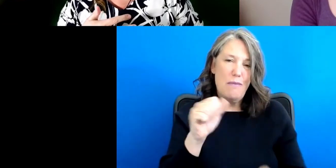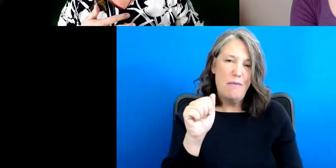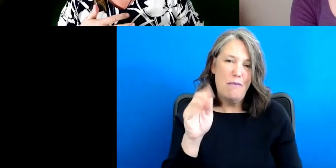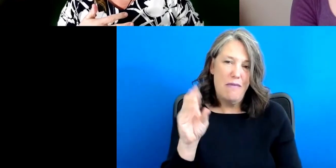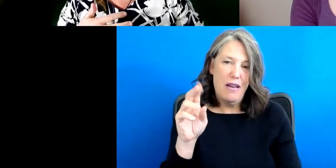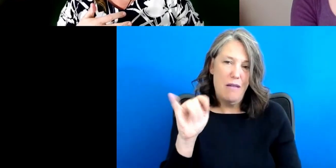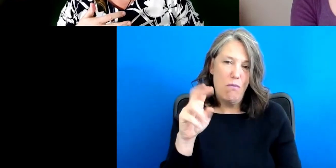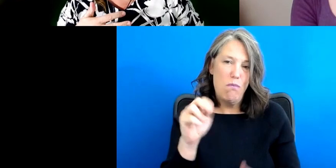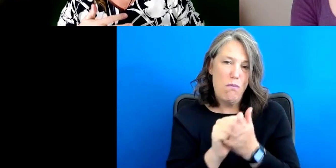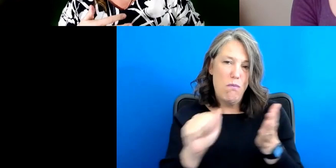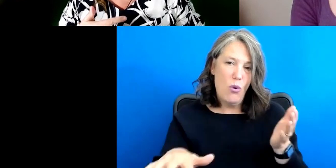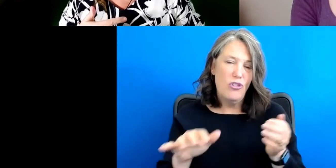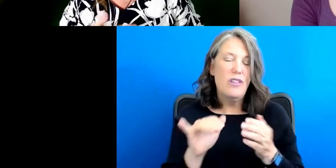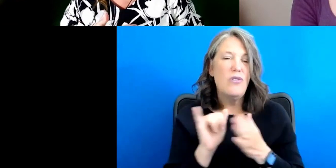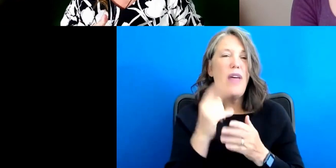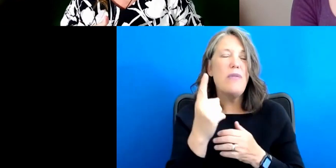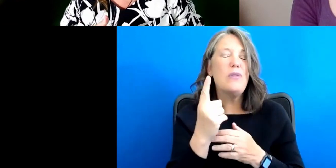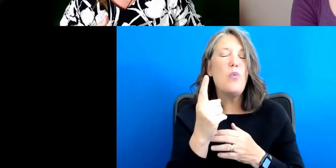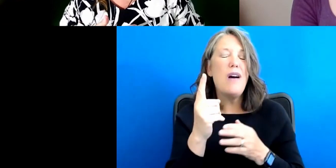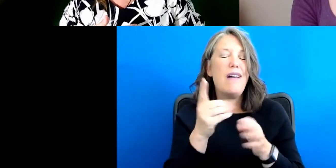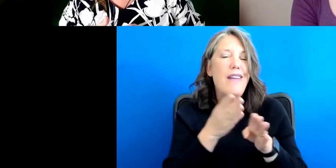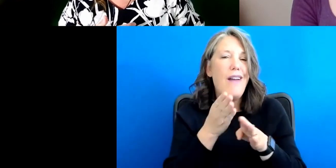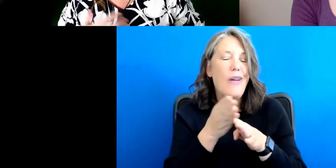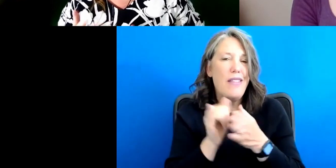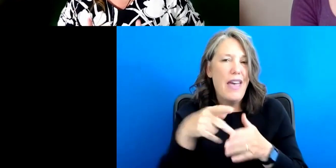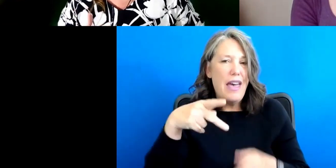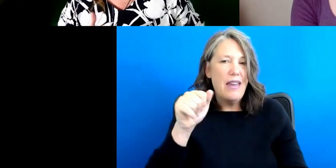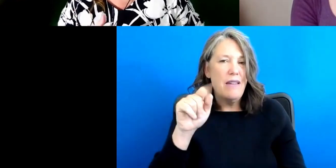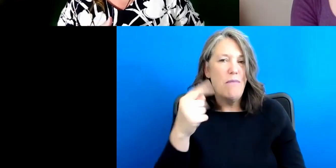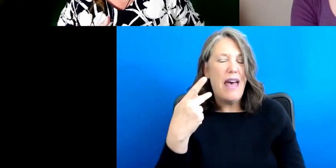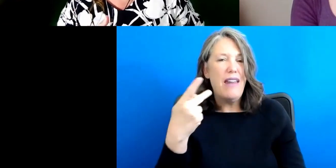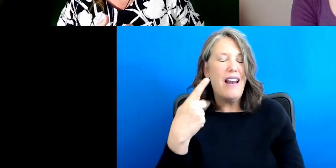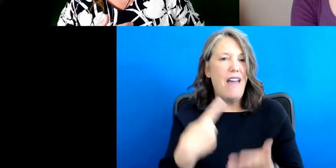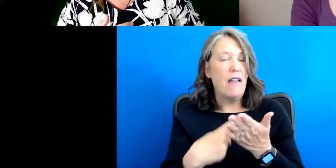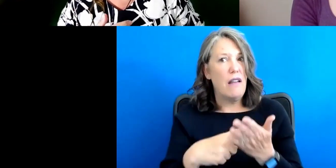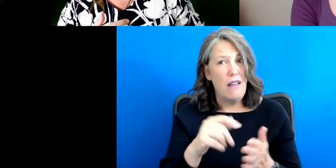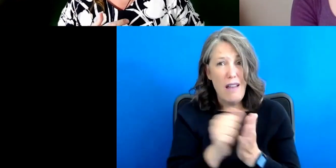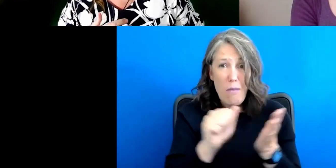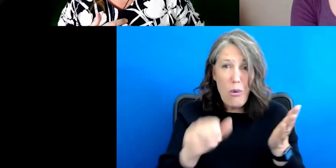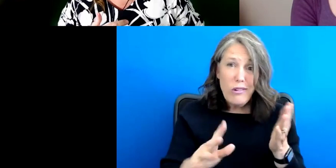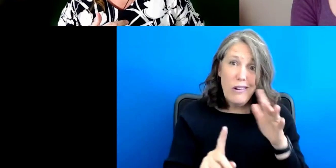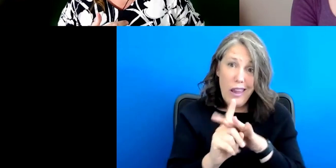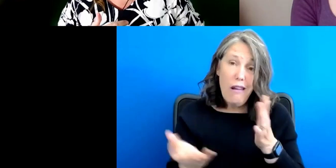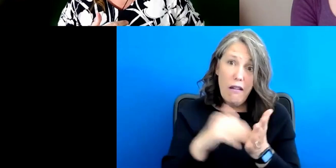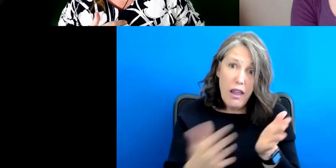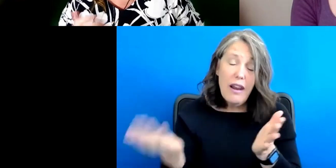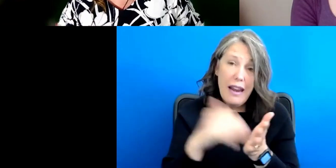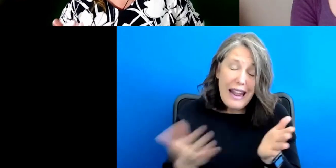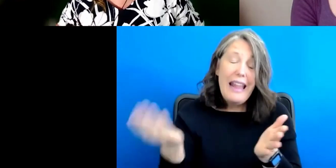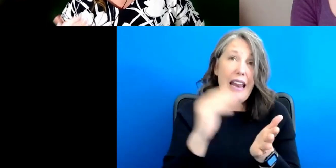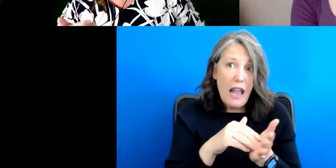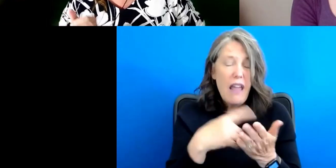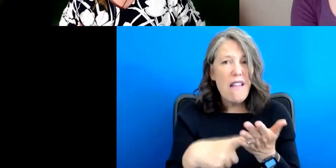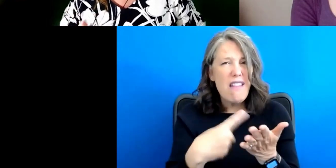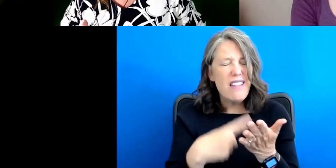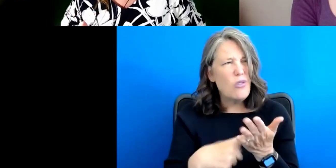that was one of the areas that Pat and I worked on was, you know, abortion kept coming up and, and so I decided to look at all the